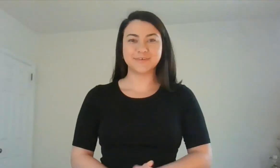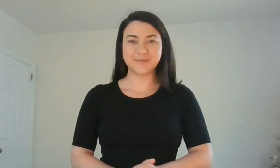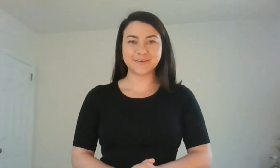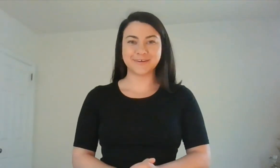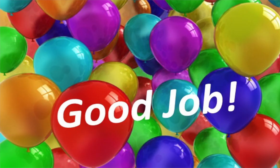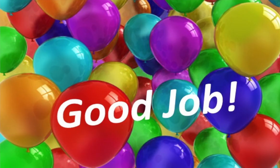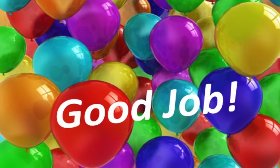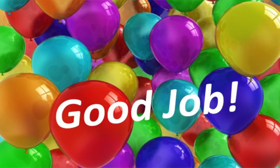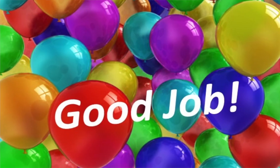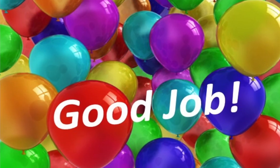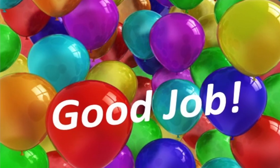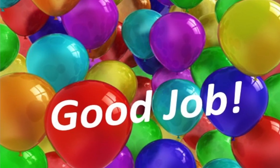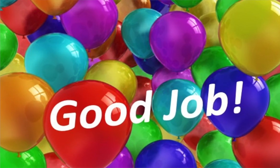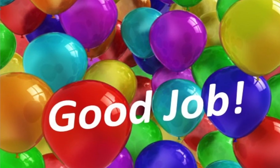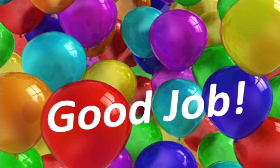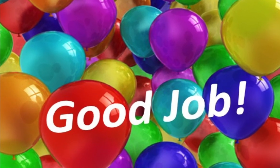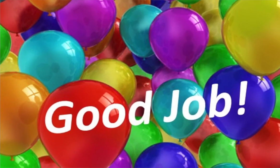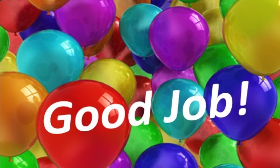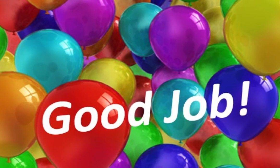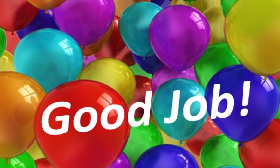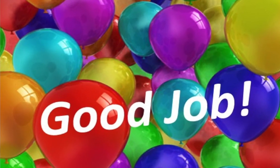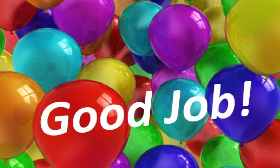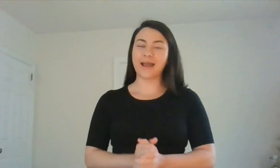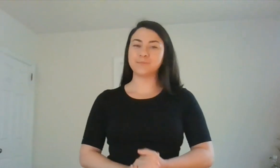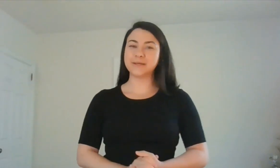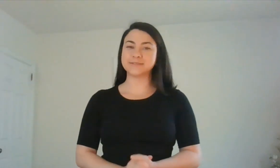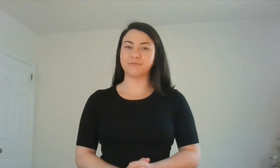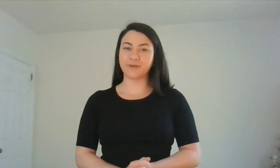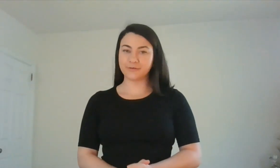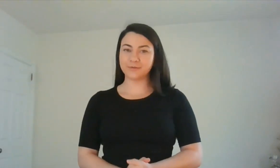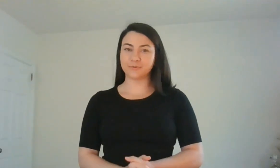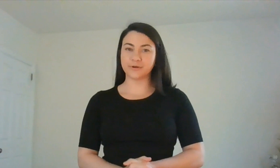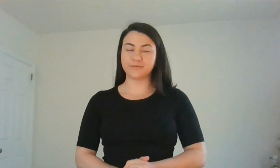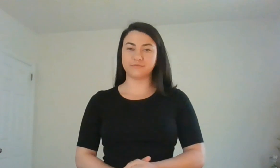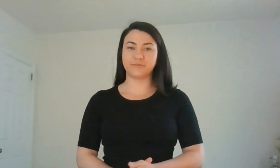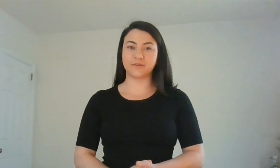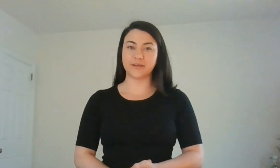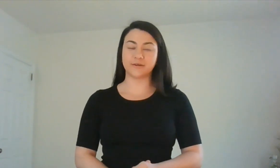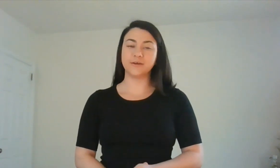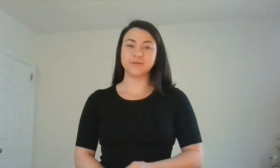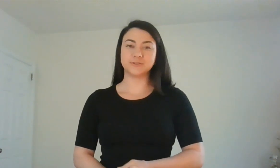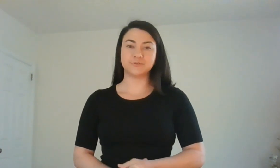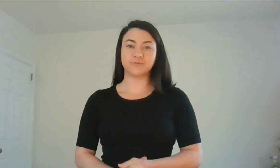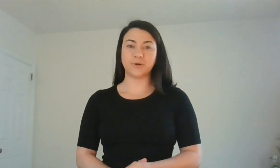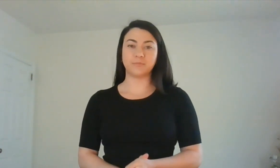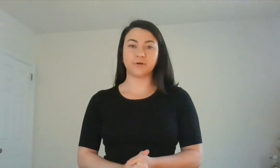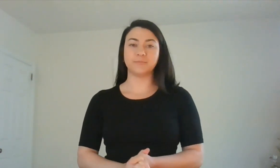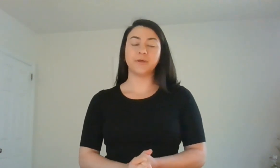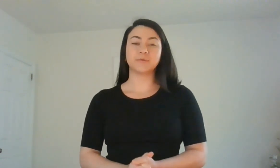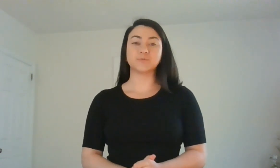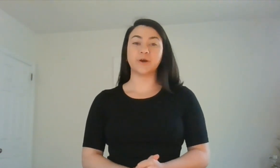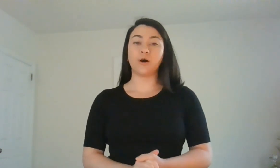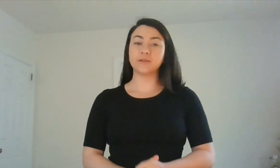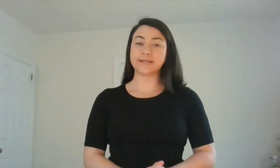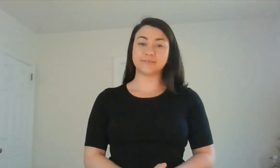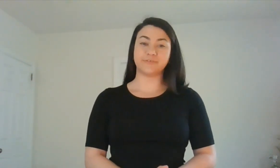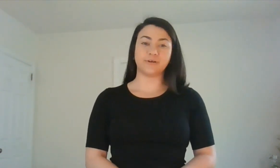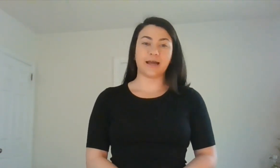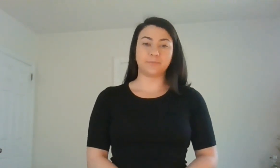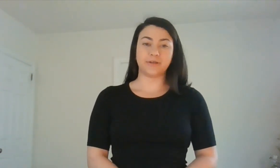Good. Thank you for sharing. Now, happy is a very important feeling to remember because we all like to feel happy